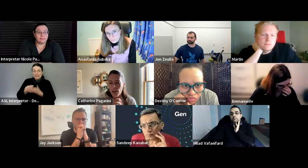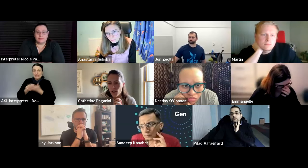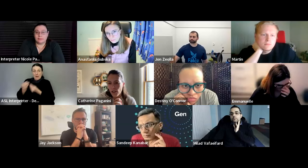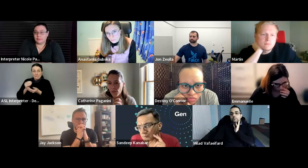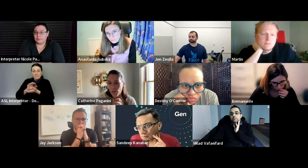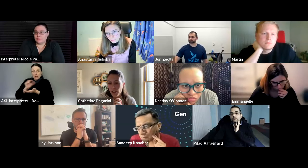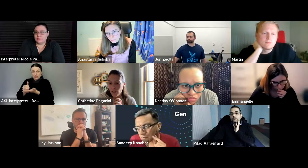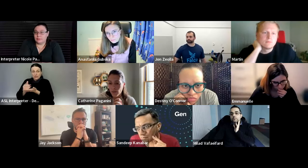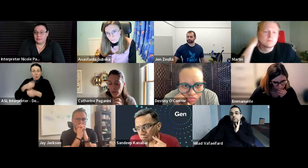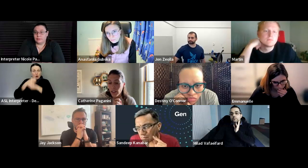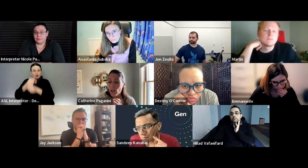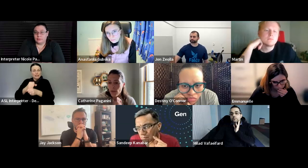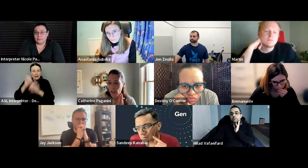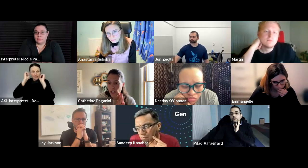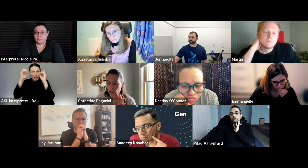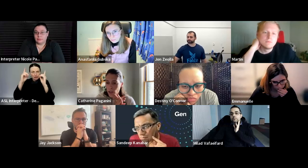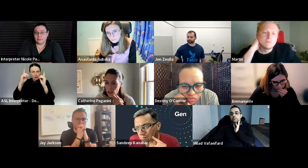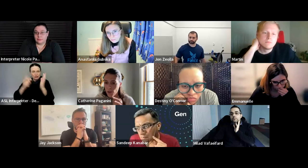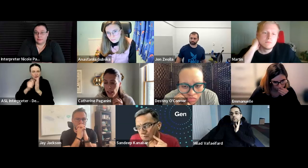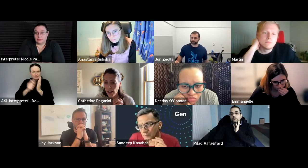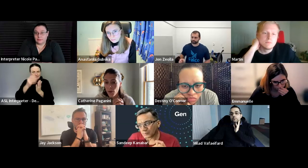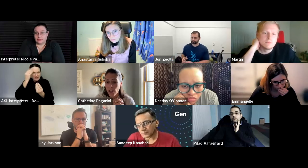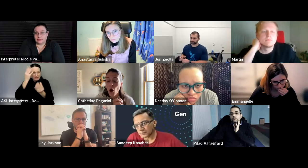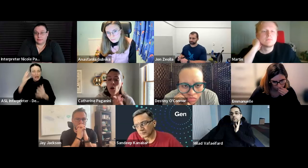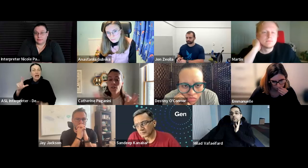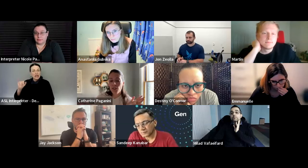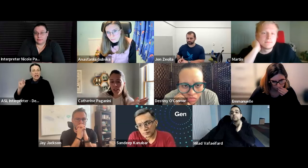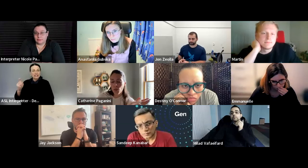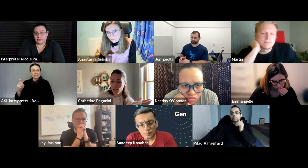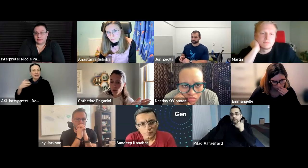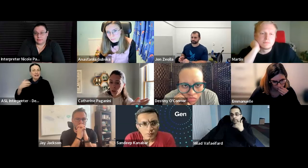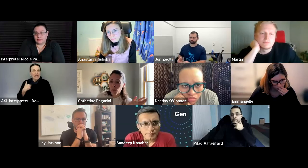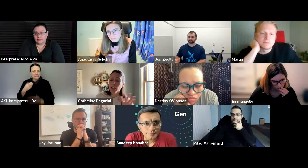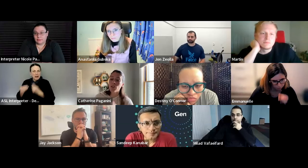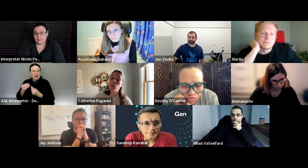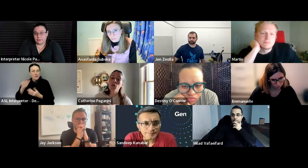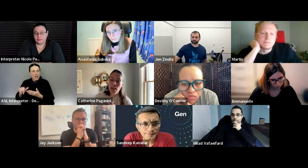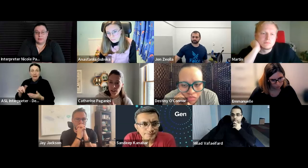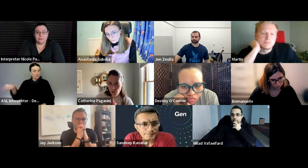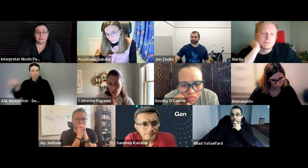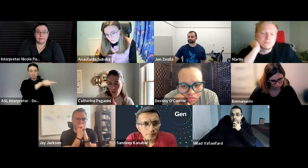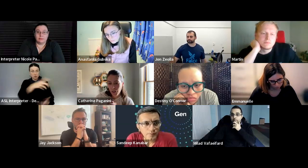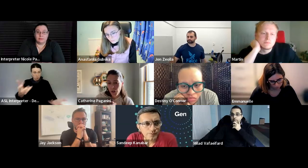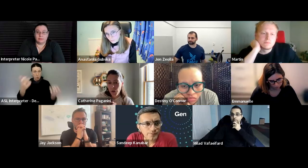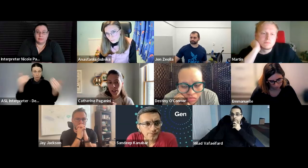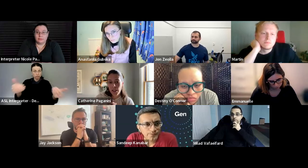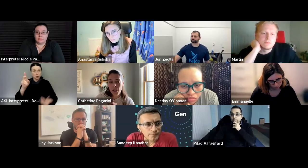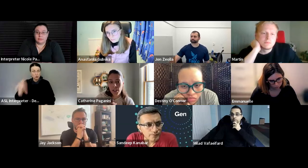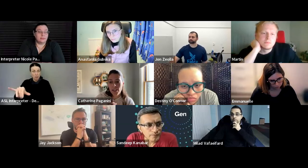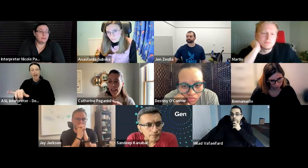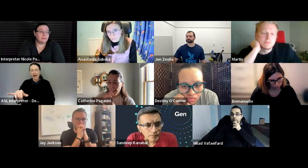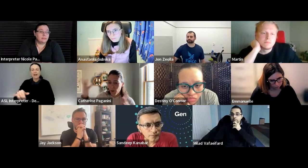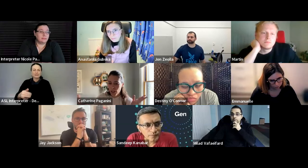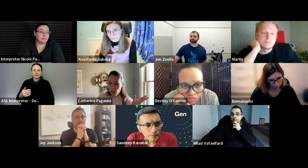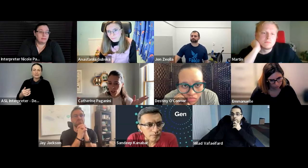creating educational material the linux foundation has budgets for that and it was like oh if there is anyone in this group who would like to do that you know